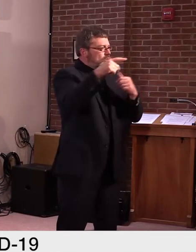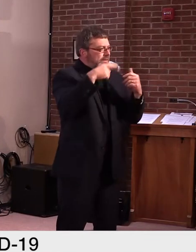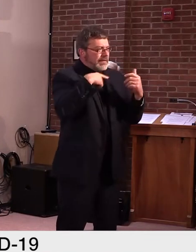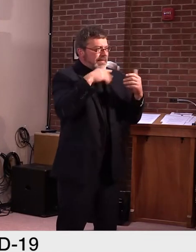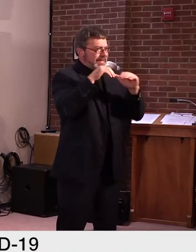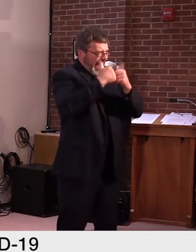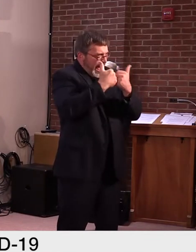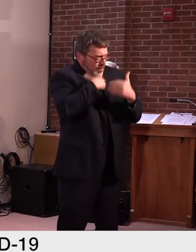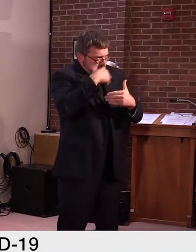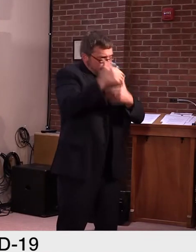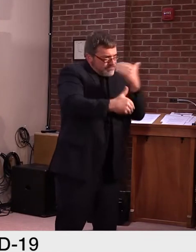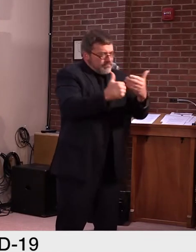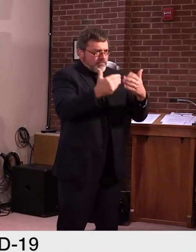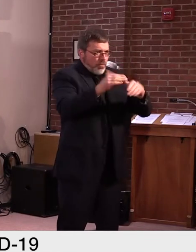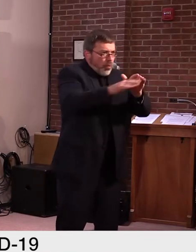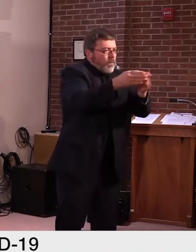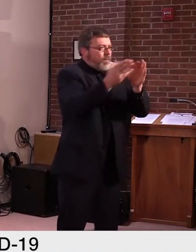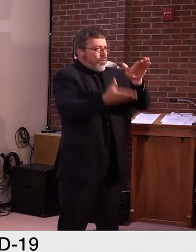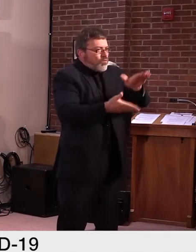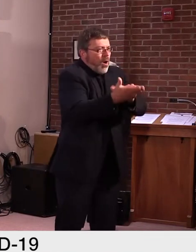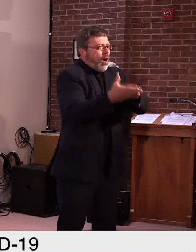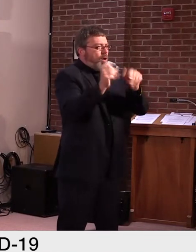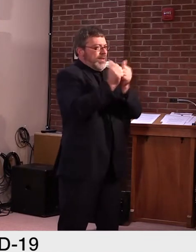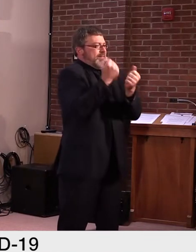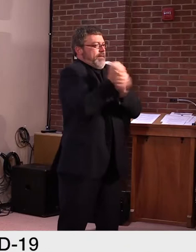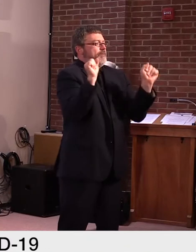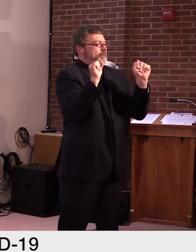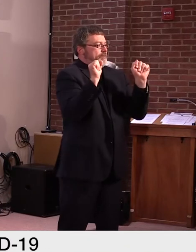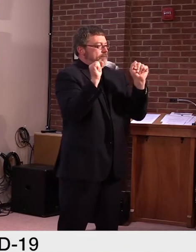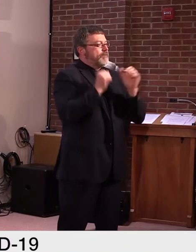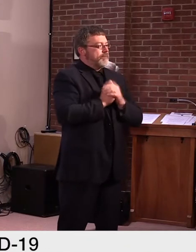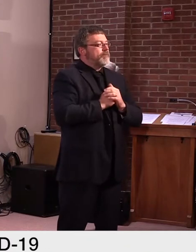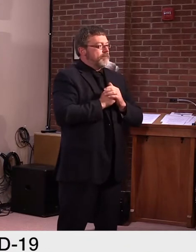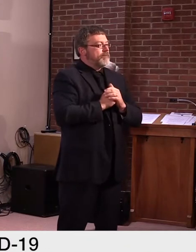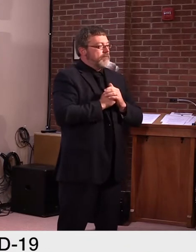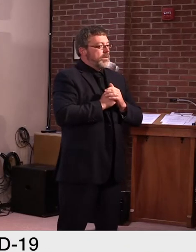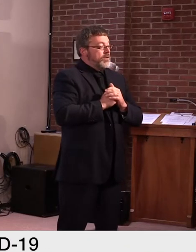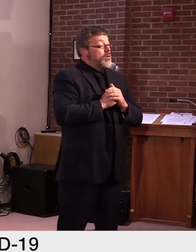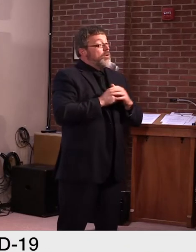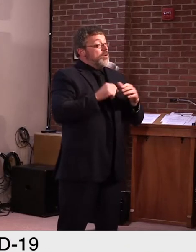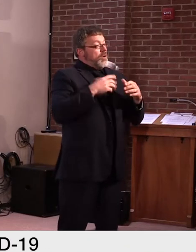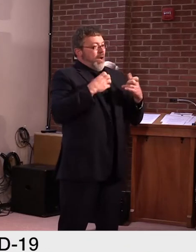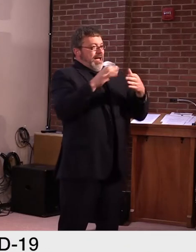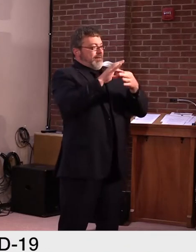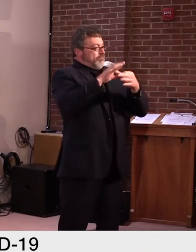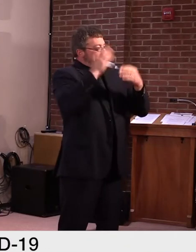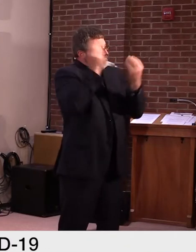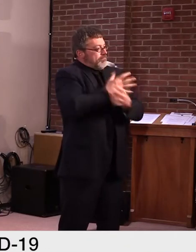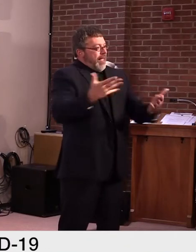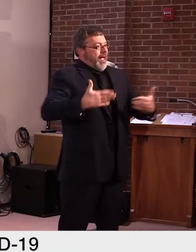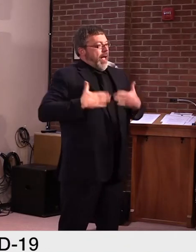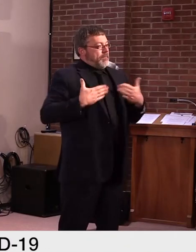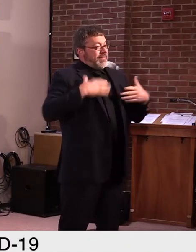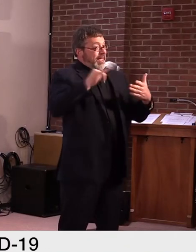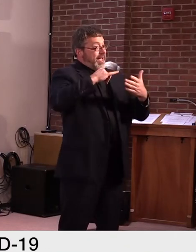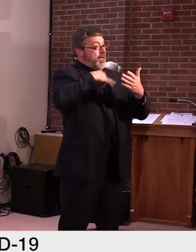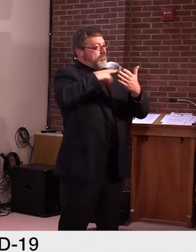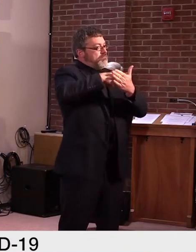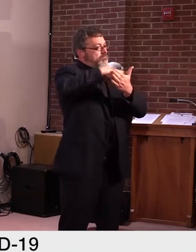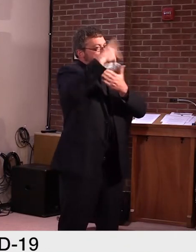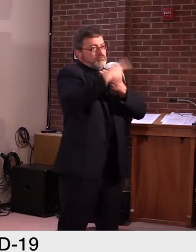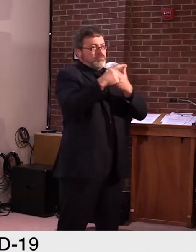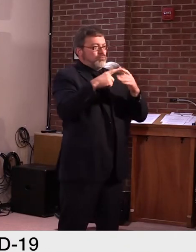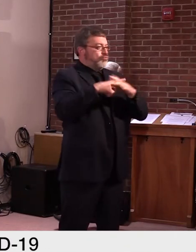revenues they create. So in other news, I'm pleased to announce we've launched another initiative to support small businesses today.